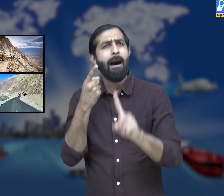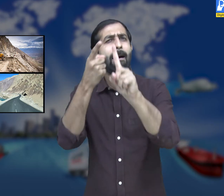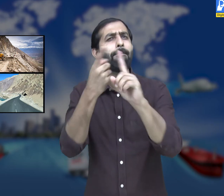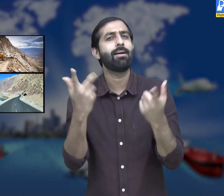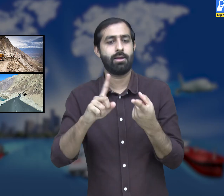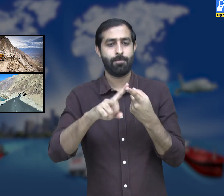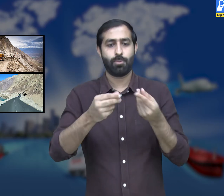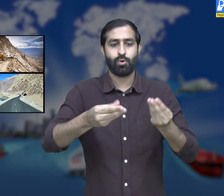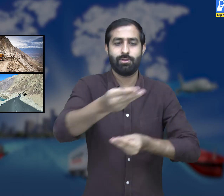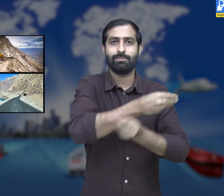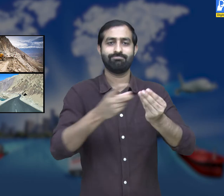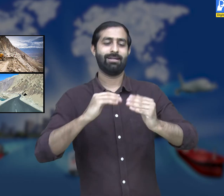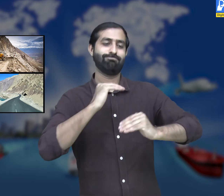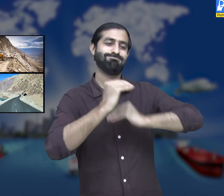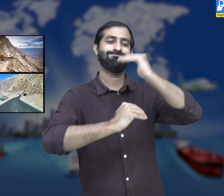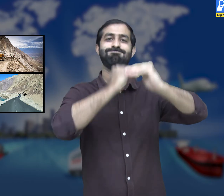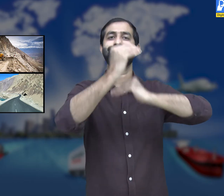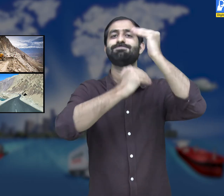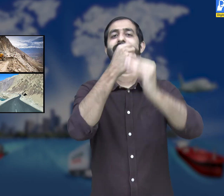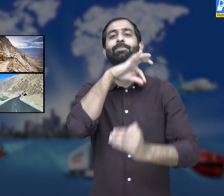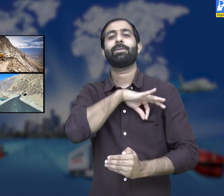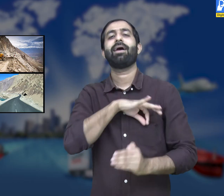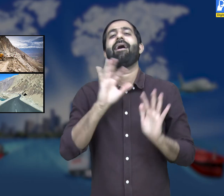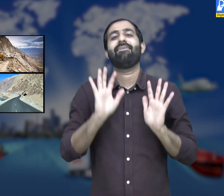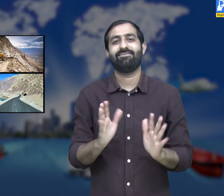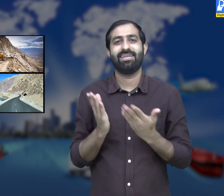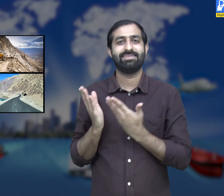roads help building alliance with other country and for economic development.